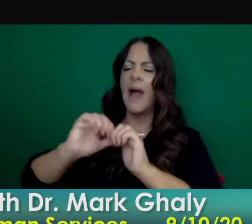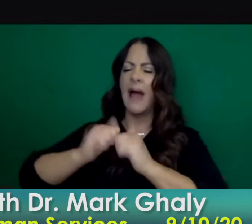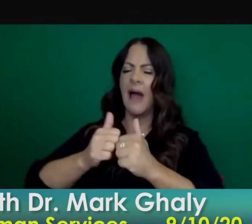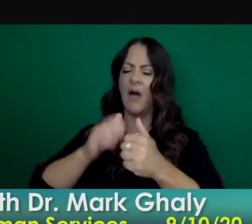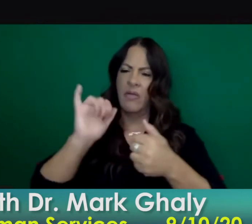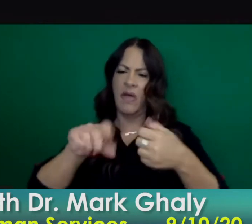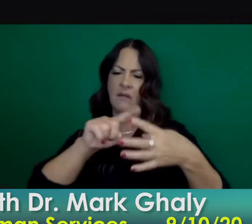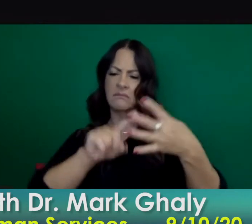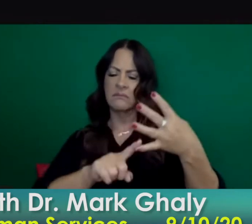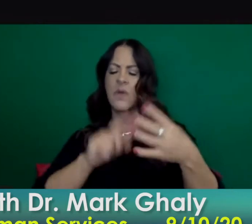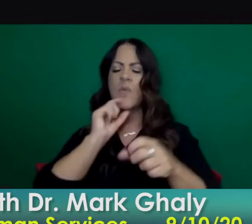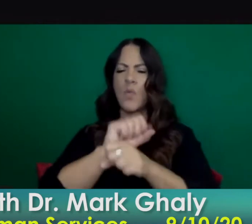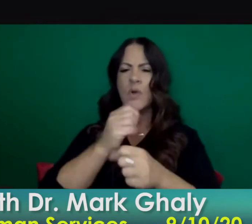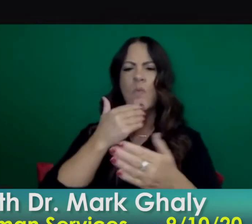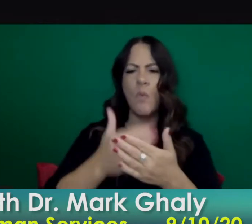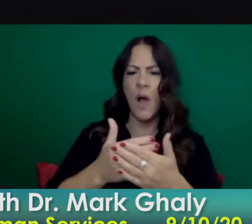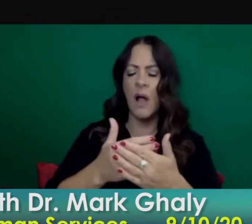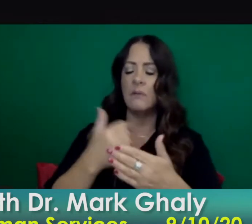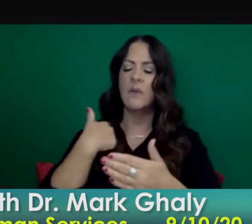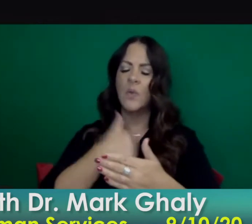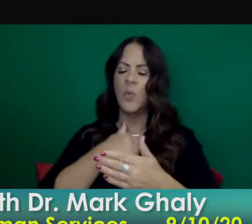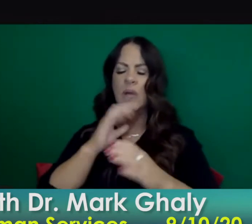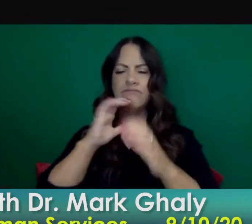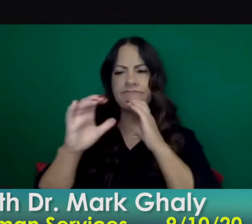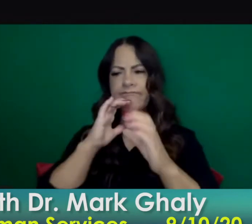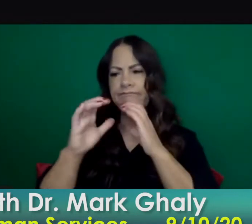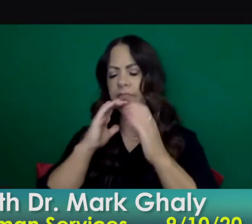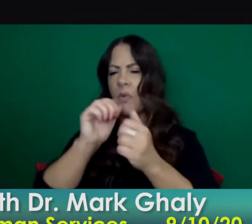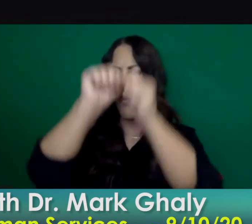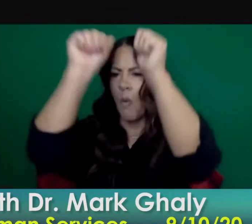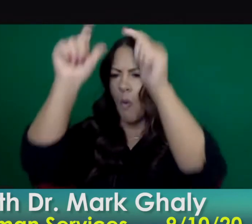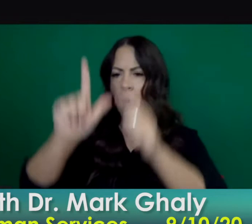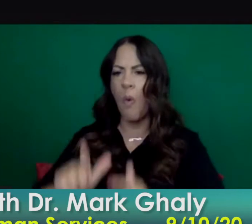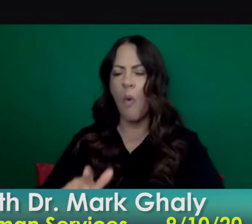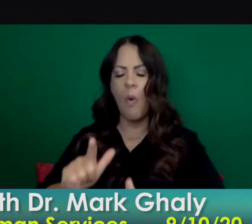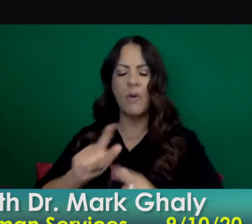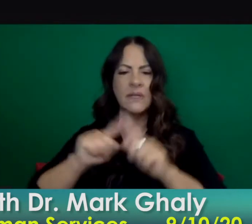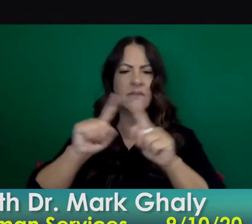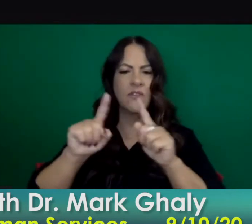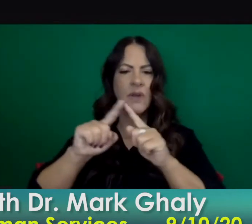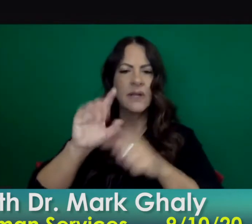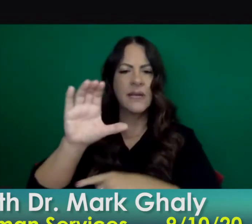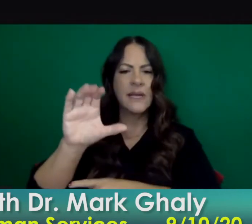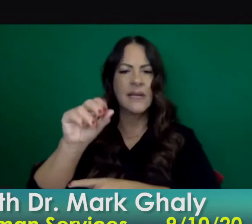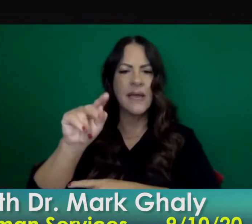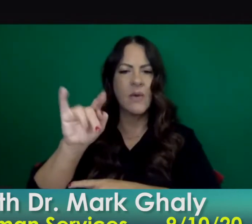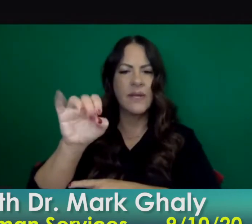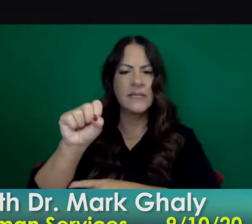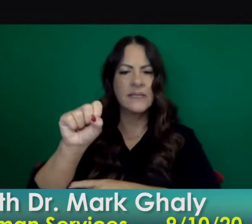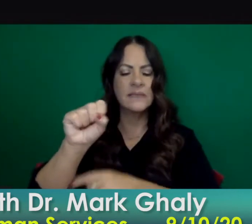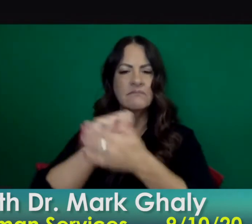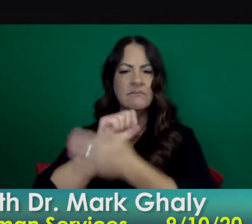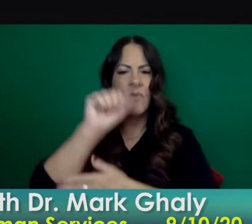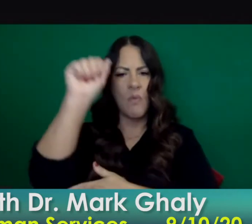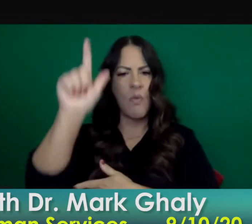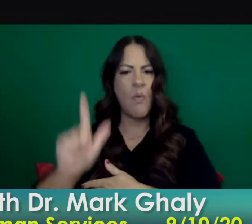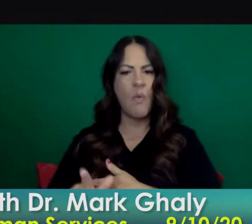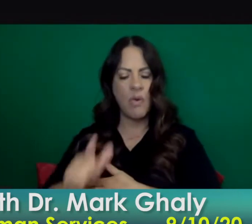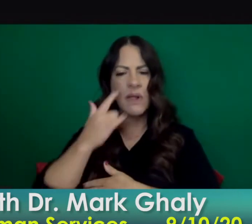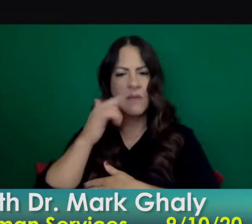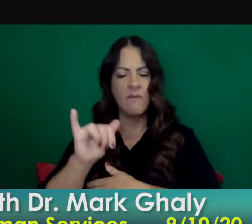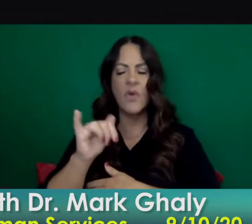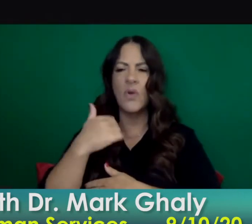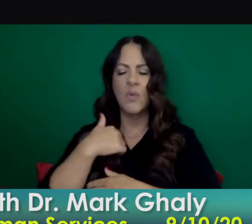our county partners about how this is working i think overall our goal as we said before was four tiers much uh